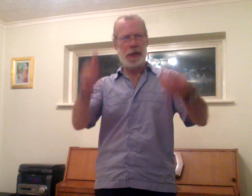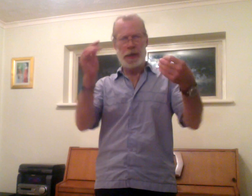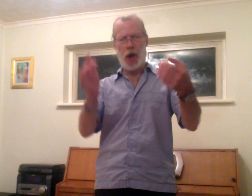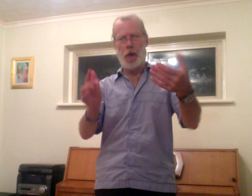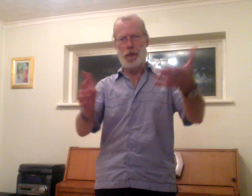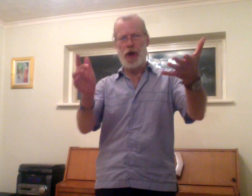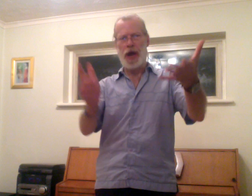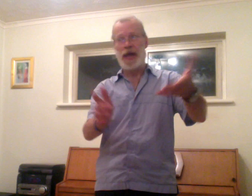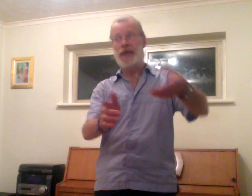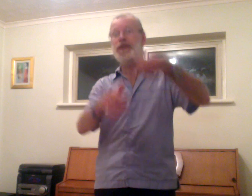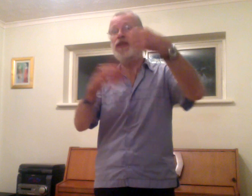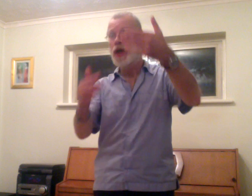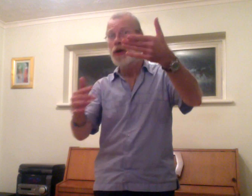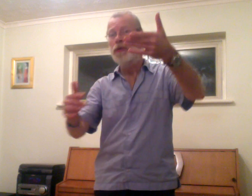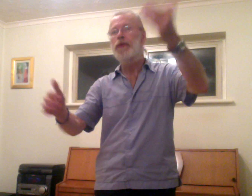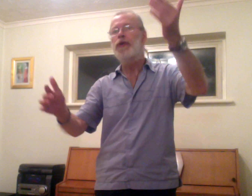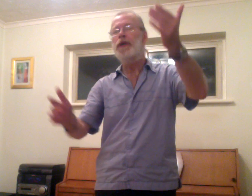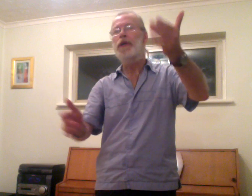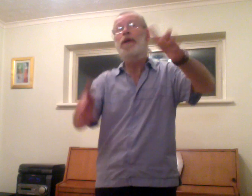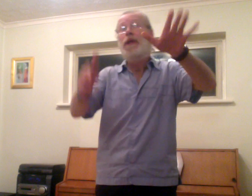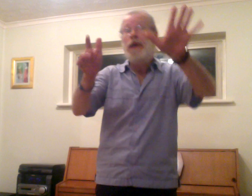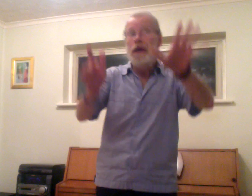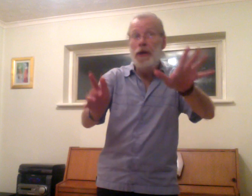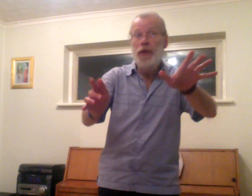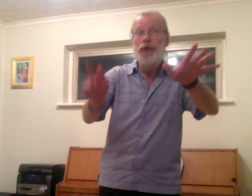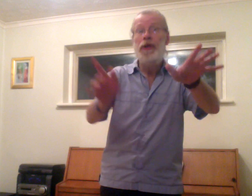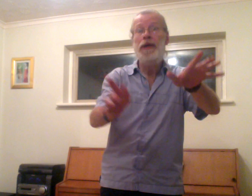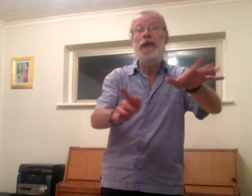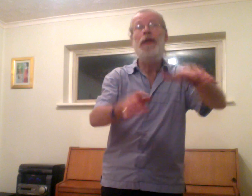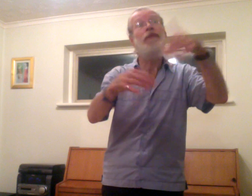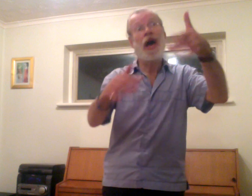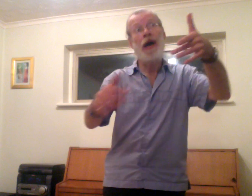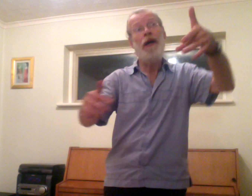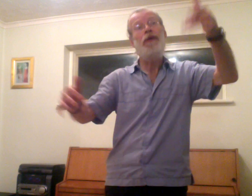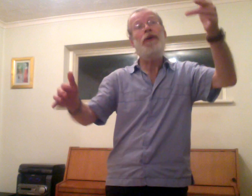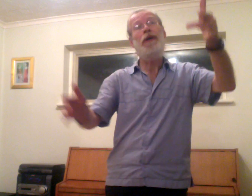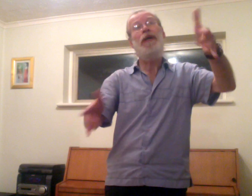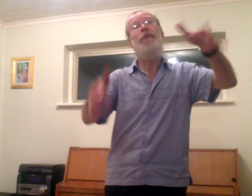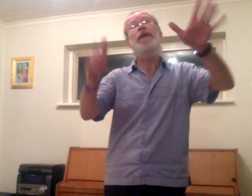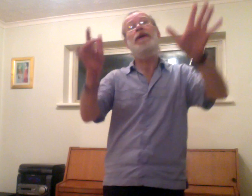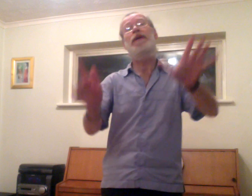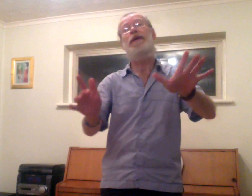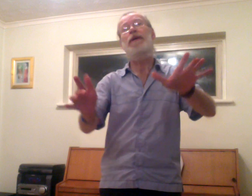oppressed The dream has become